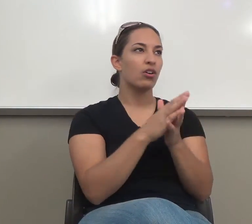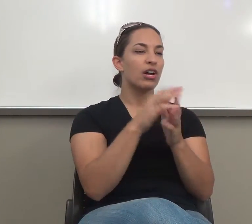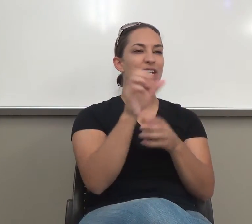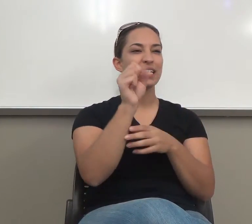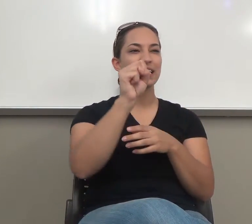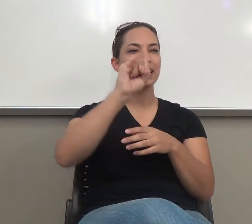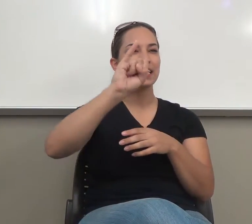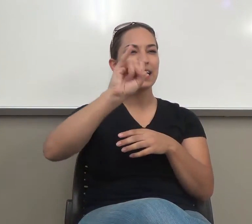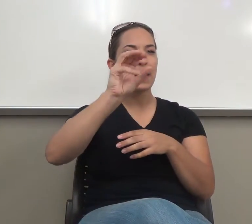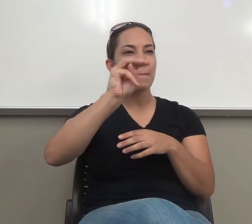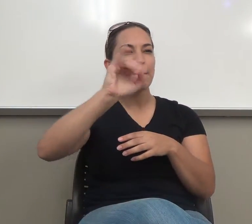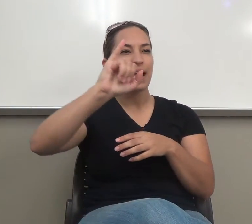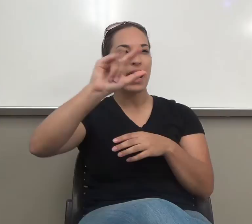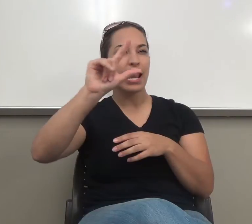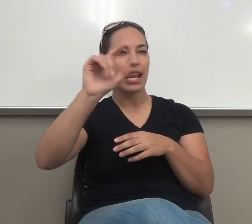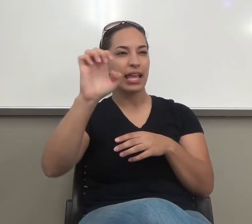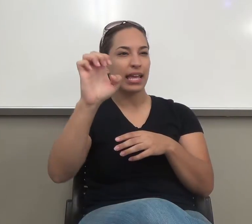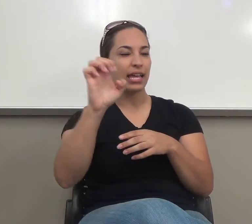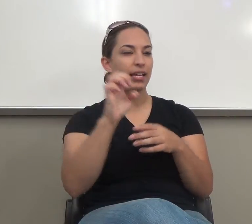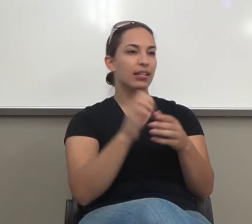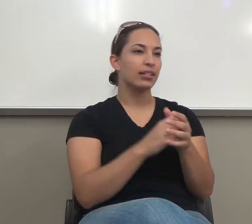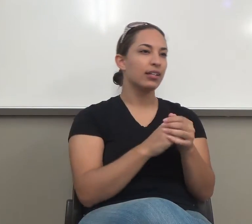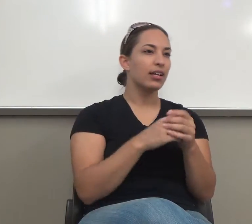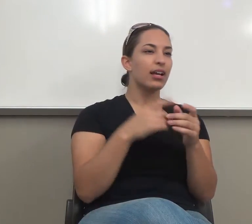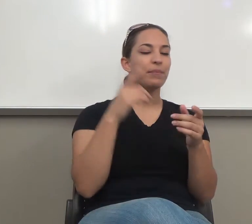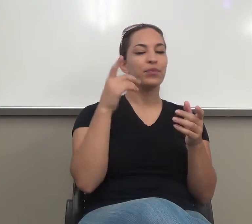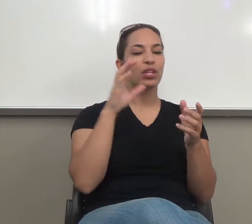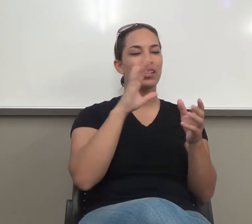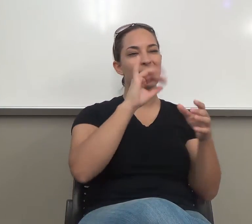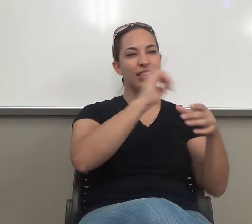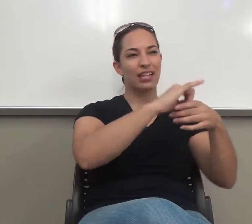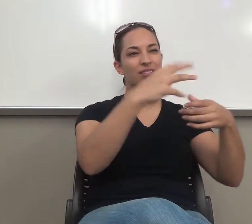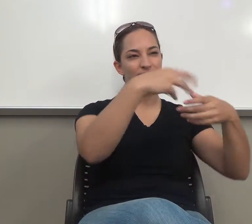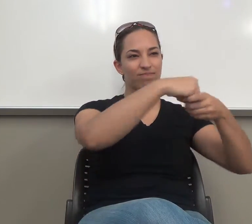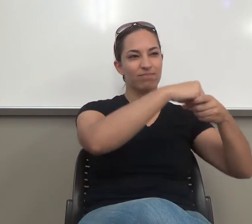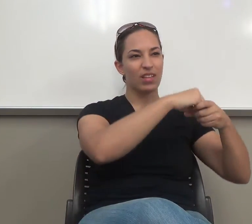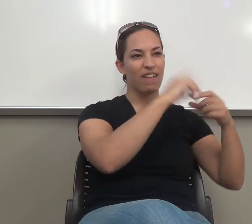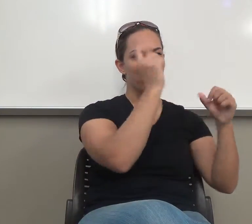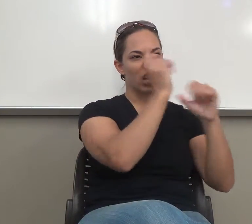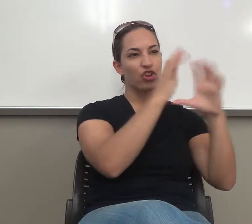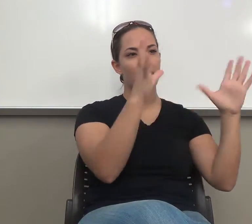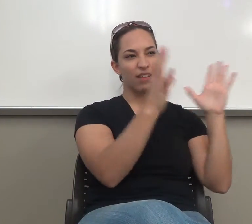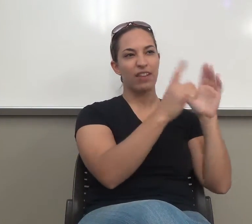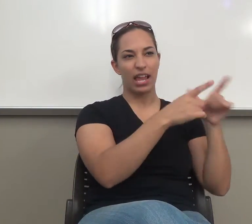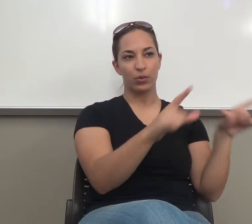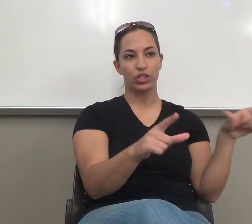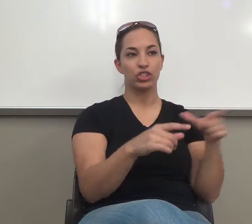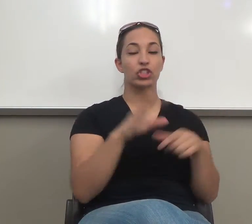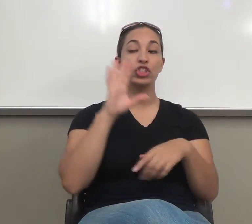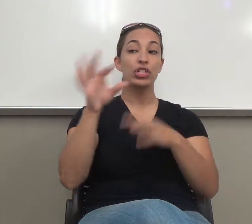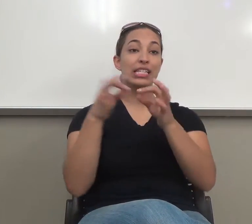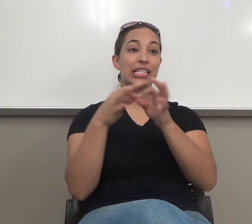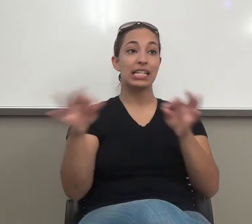Okay? Your paragraph must be at least seven sentences and no more than 11 sentences longer.